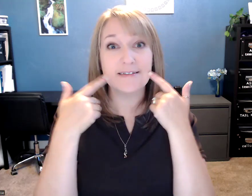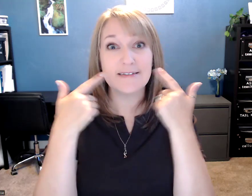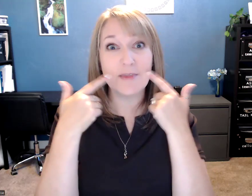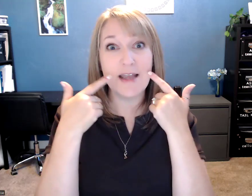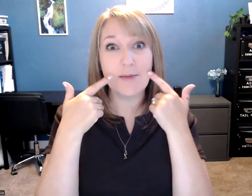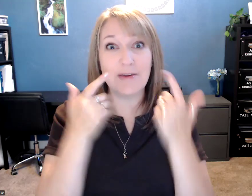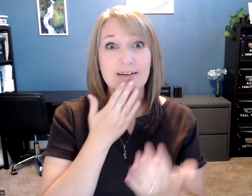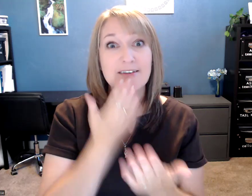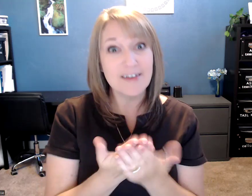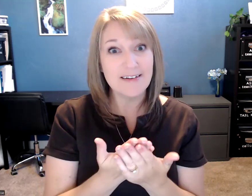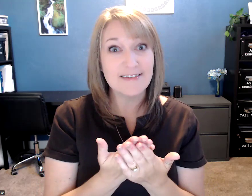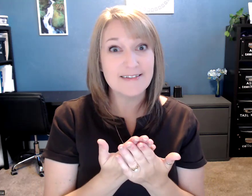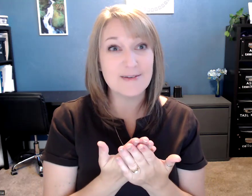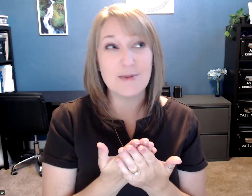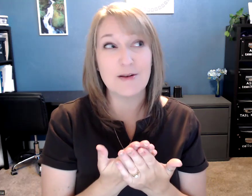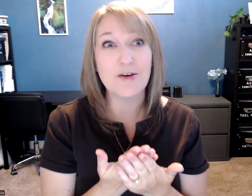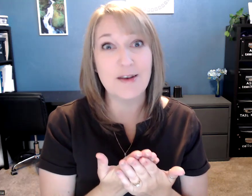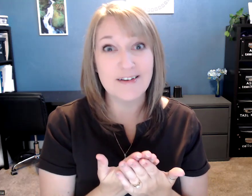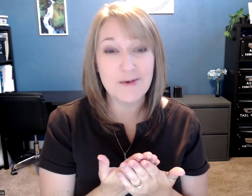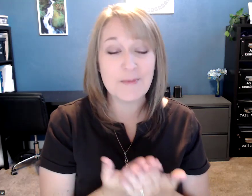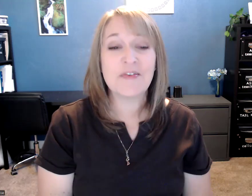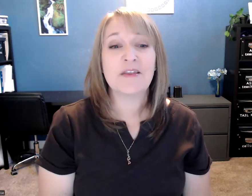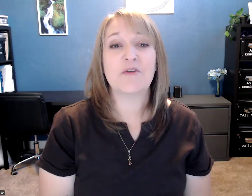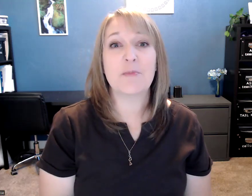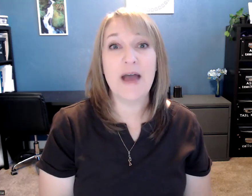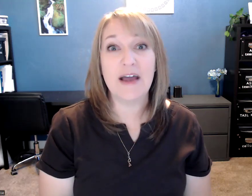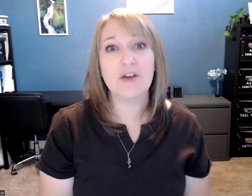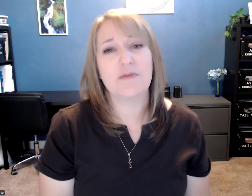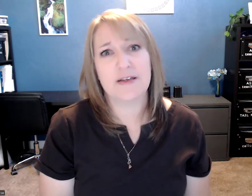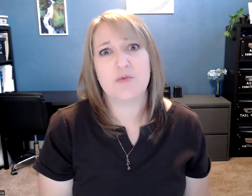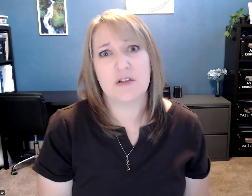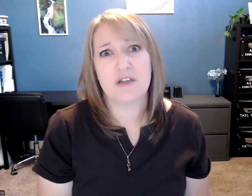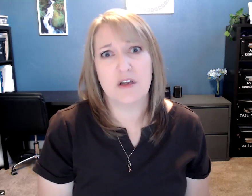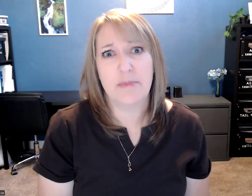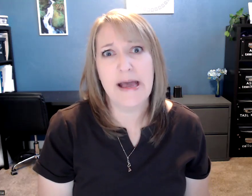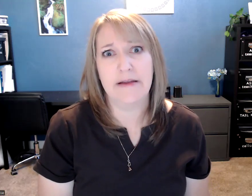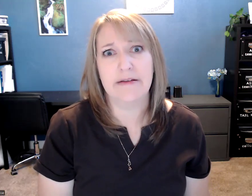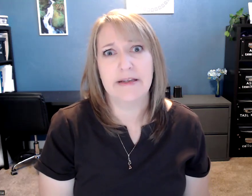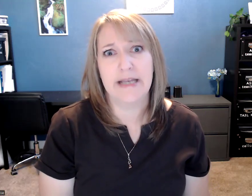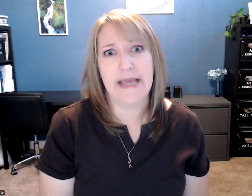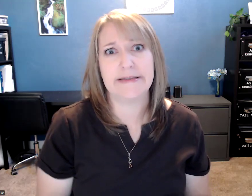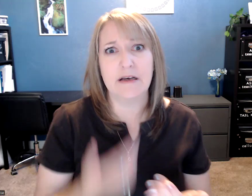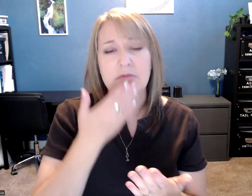Something happy, right? Good. Something good. For bad, your face wants to look bad in ASL.